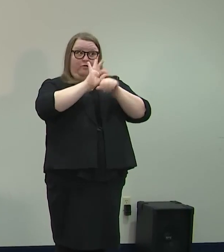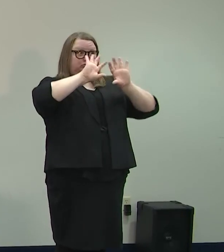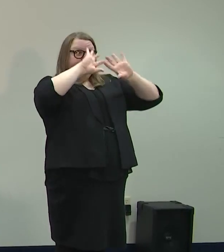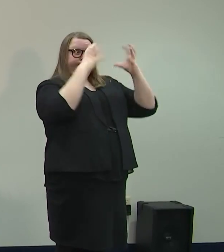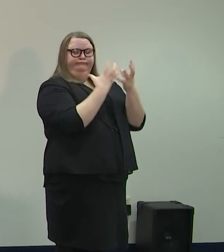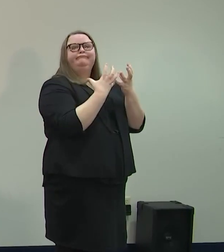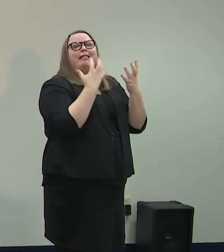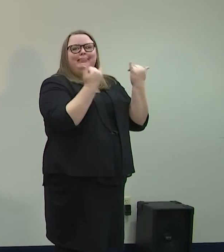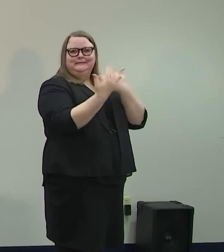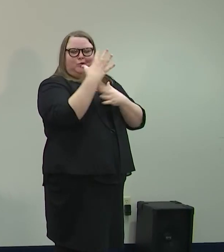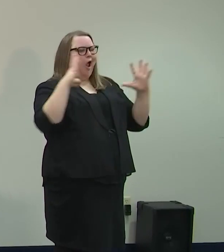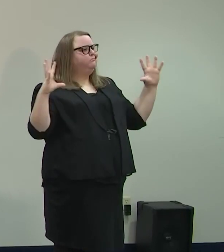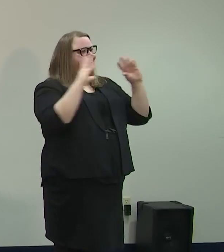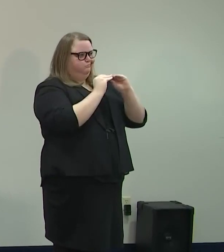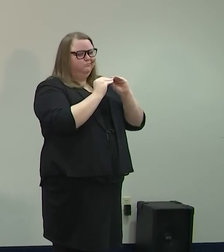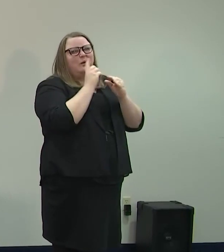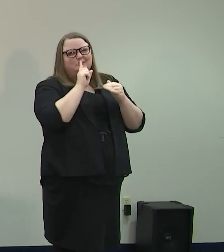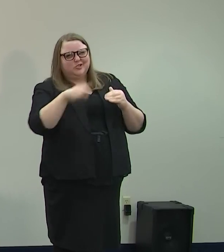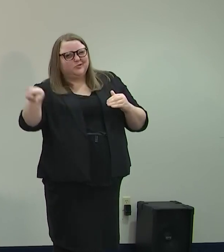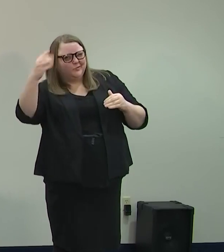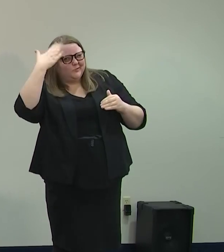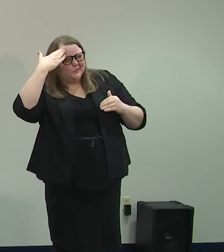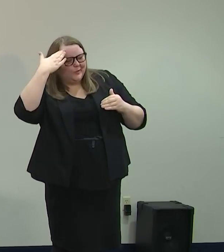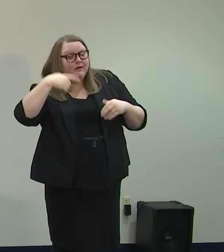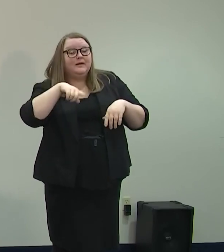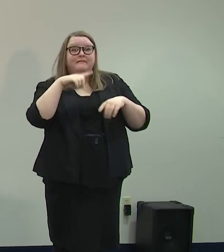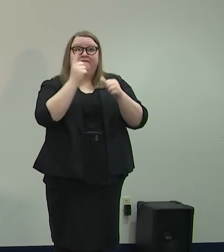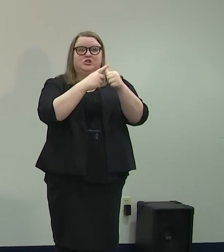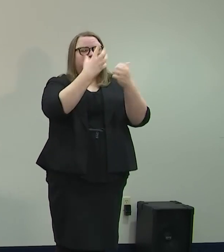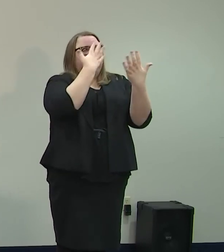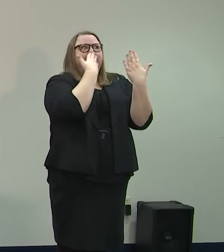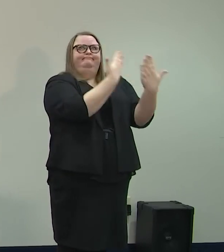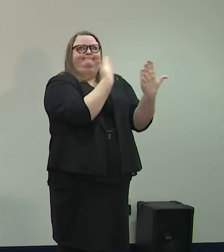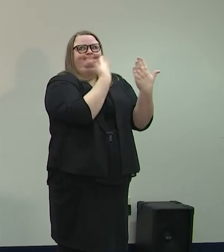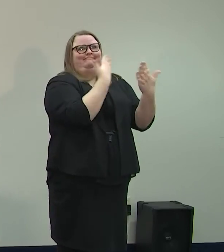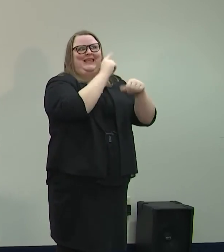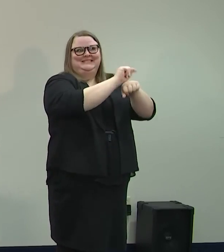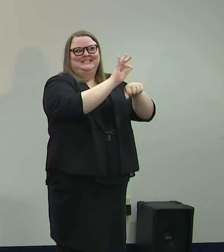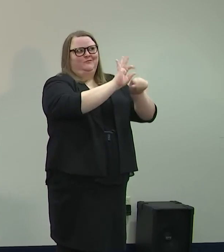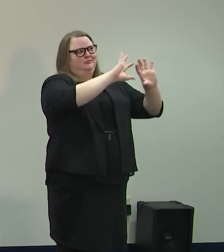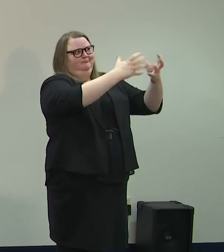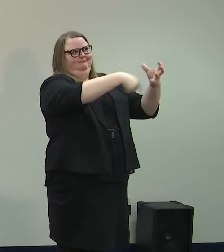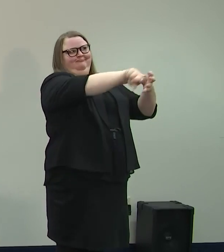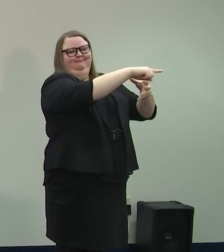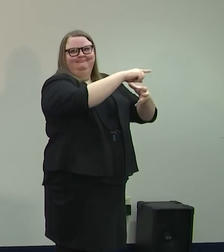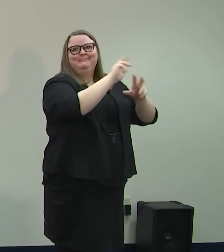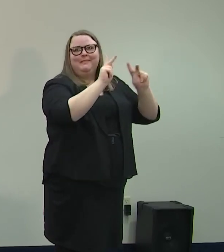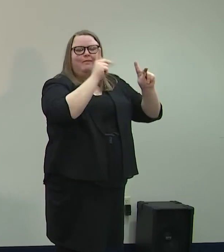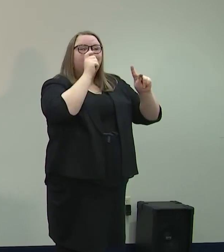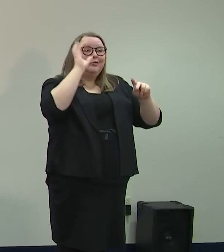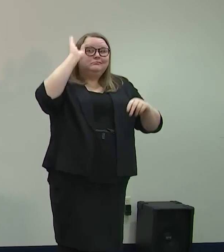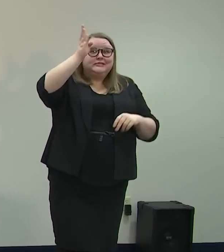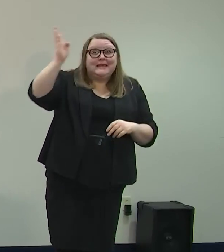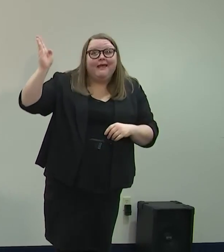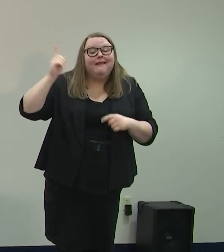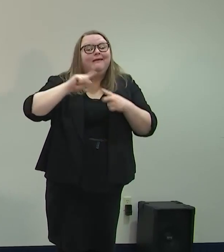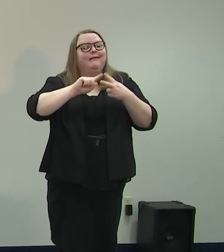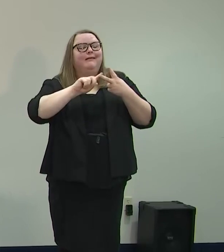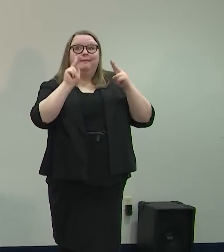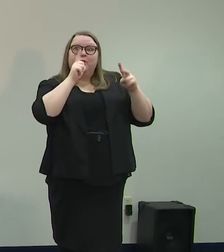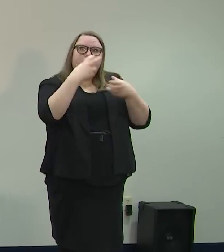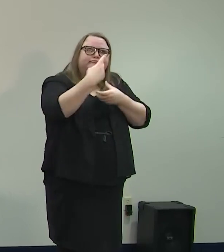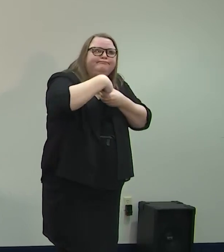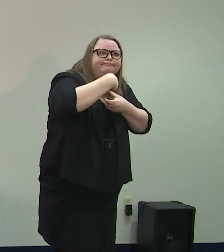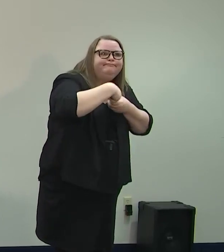some of you are aware of that. And first off, I want to give a shout out and a thank you to the task force members, to everybody that made presentations, those that